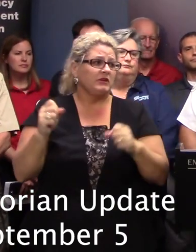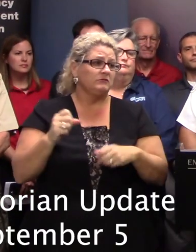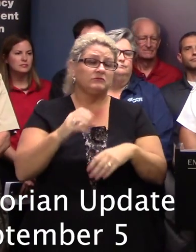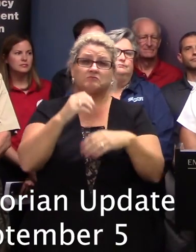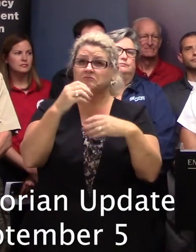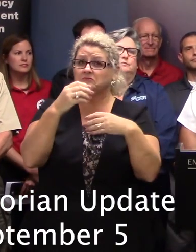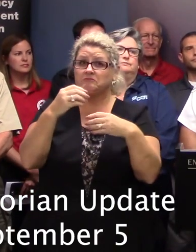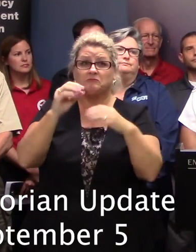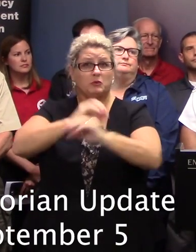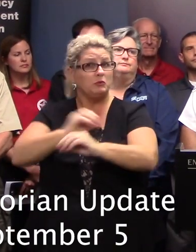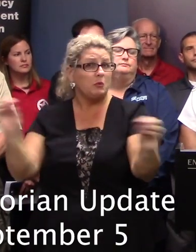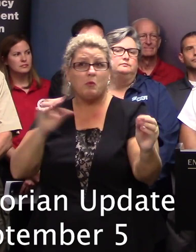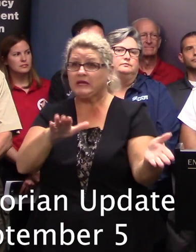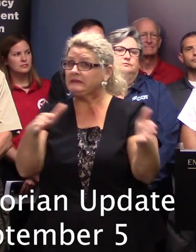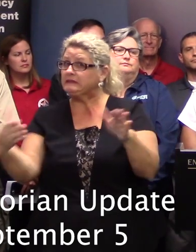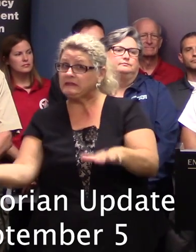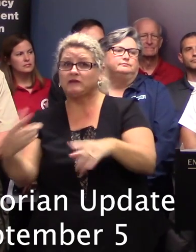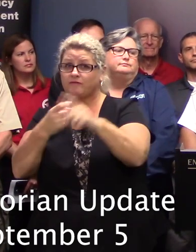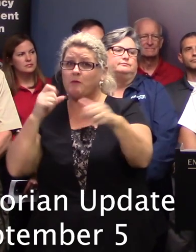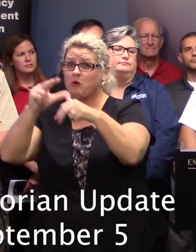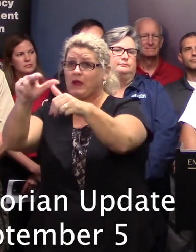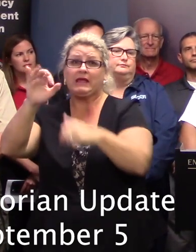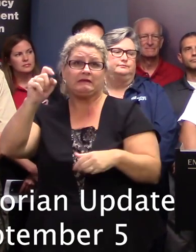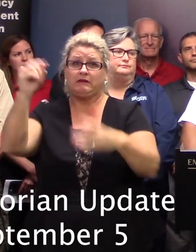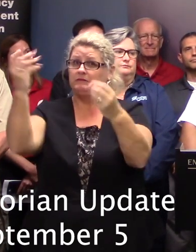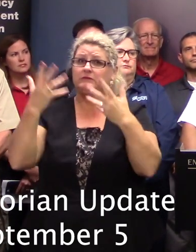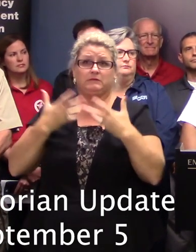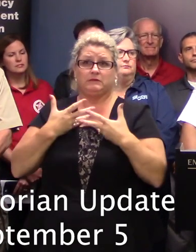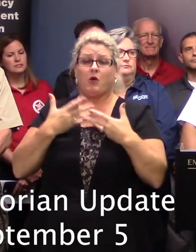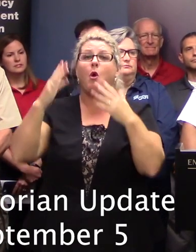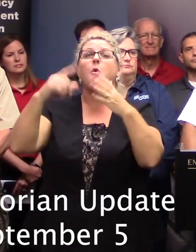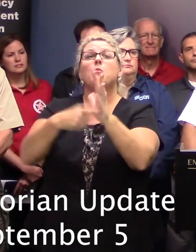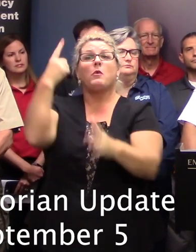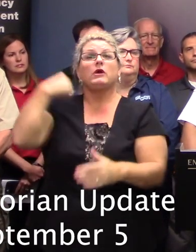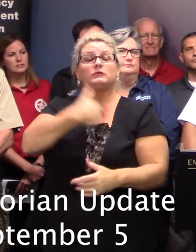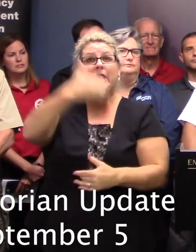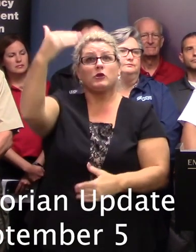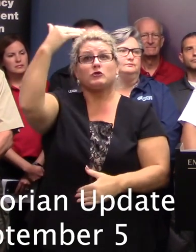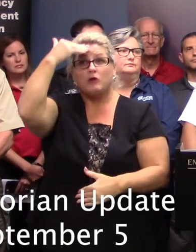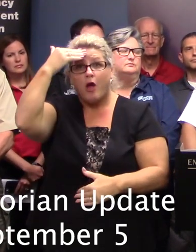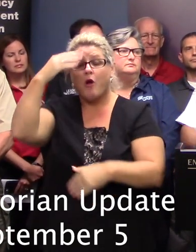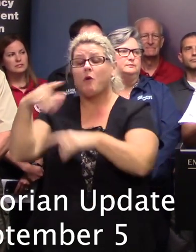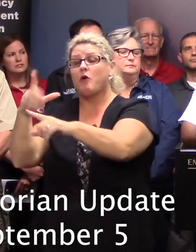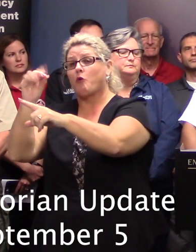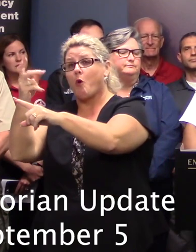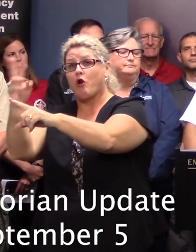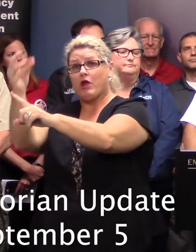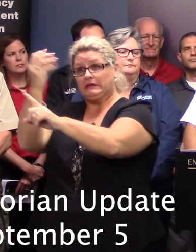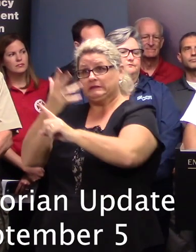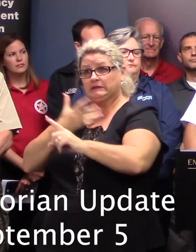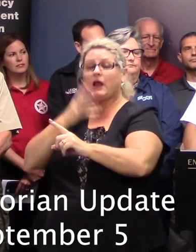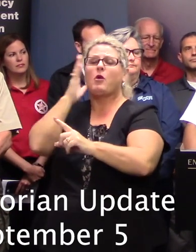storm-related deaths at this time. Once a death is confirmed by the coroner, then we will